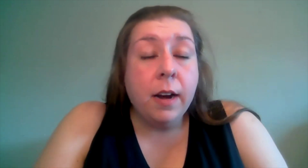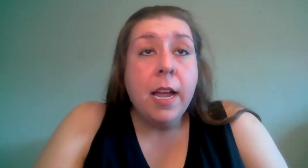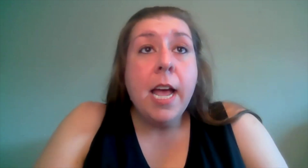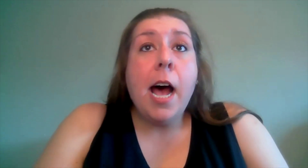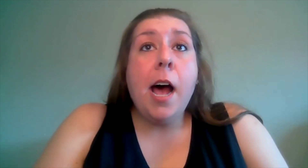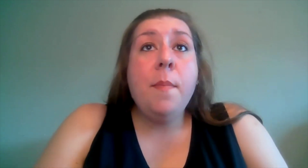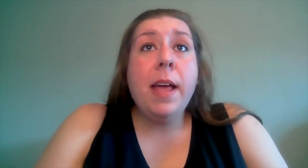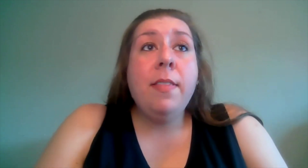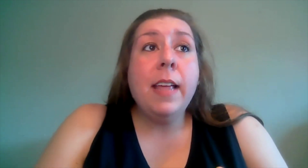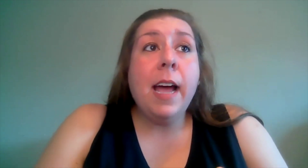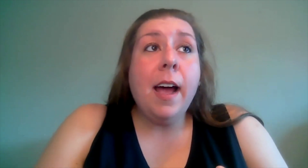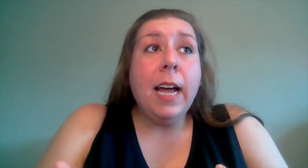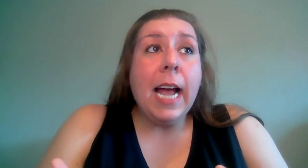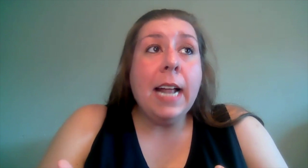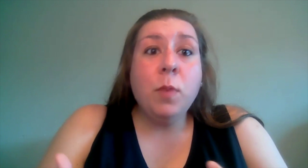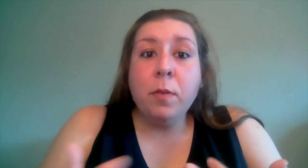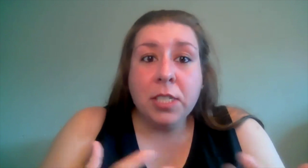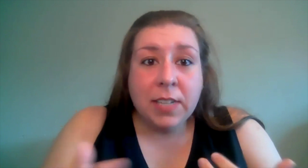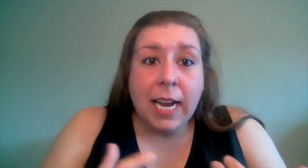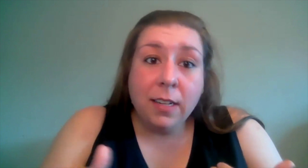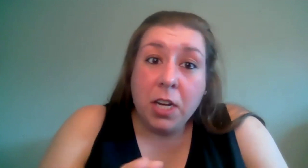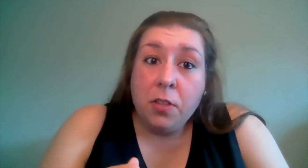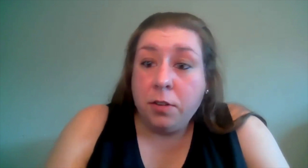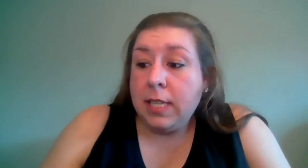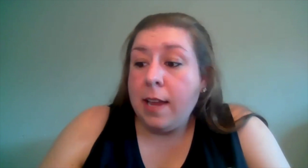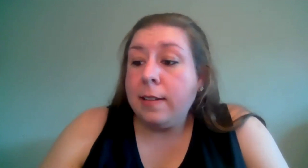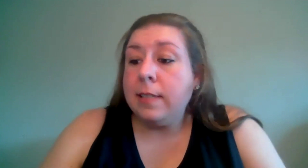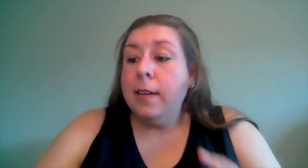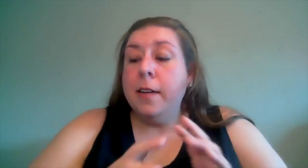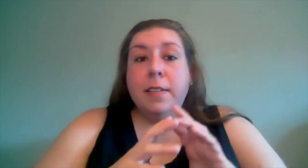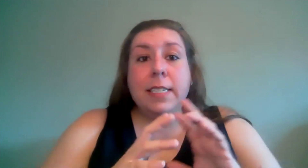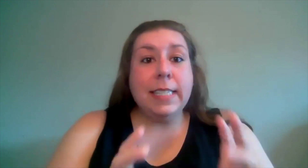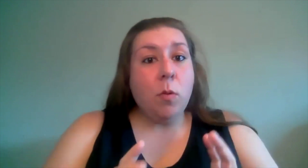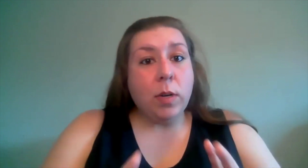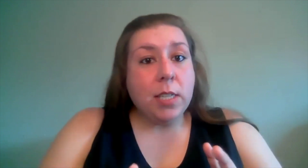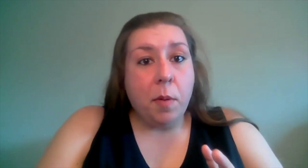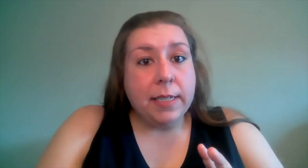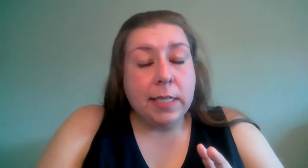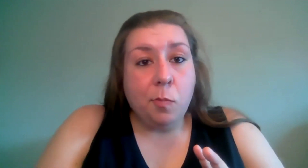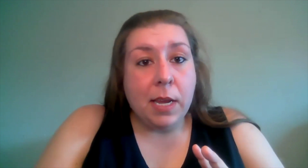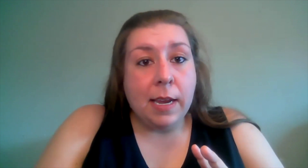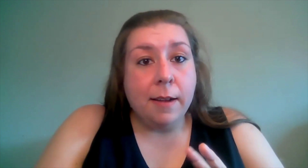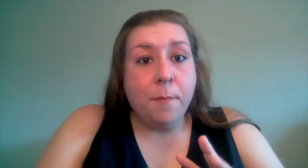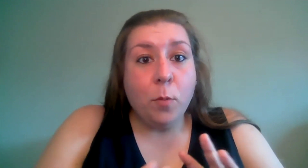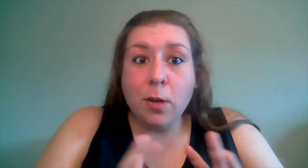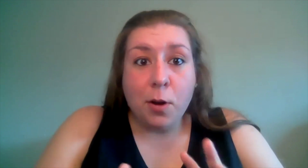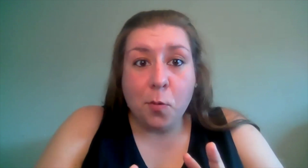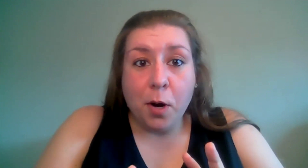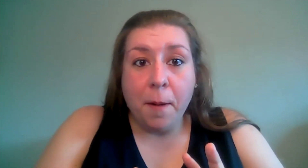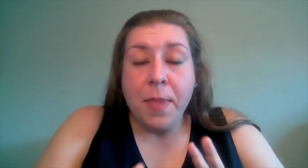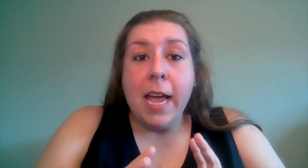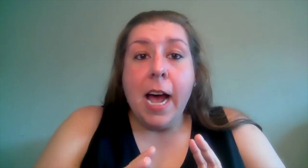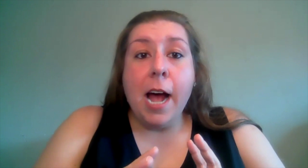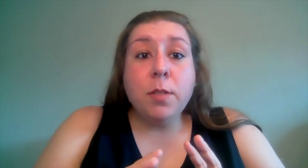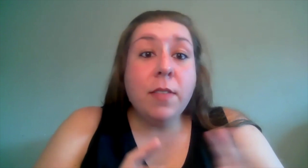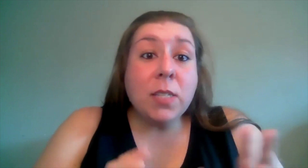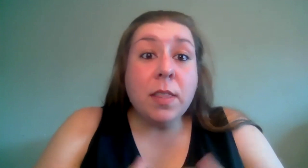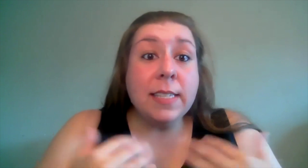um and and we would just have to kind of look at those things to see what's going to be what's going to work um so that's what the